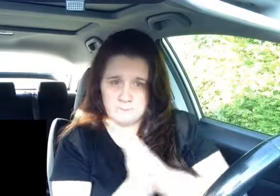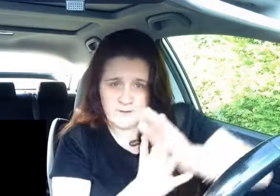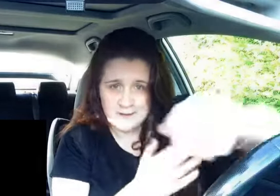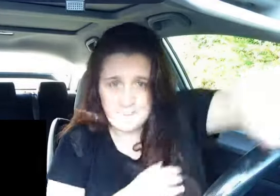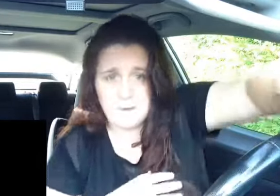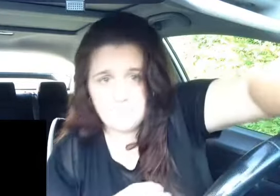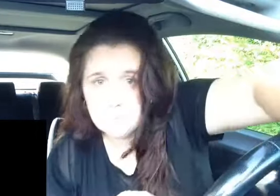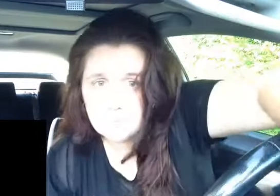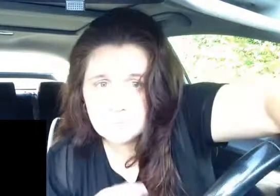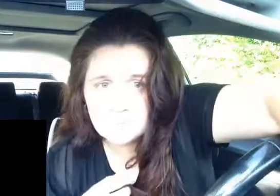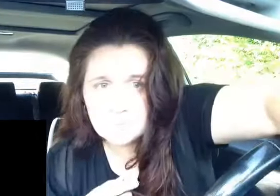take care bye